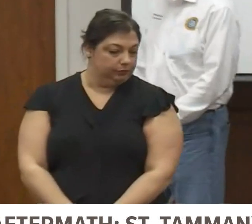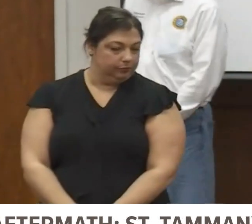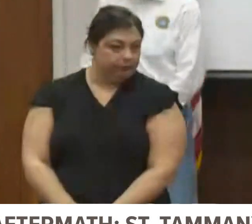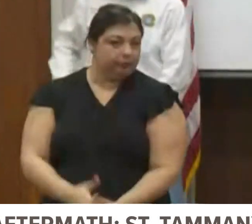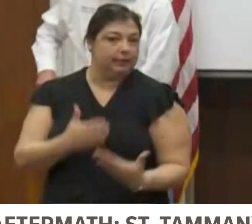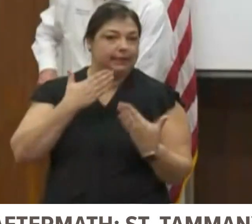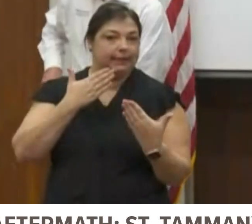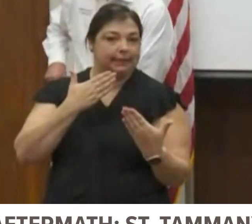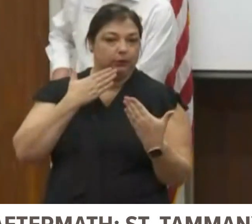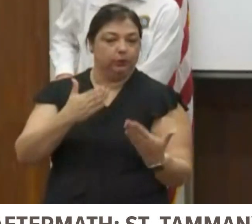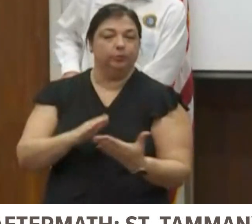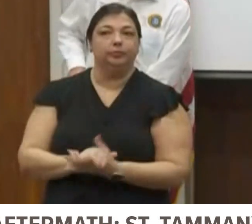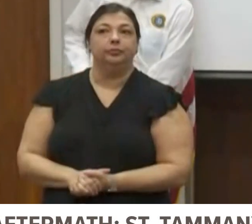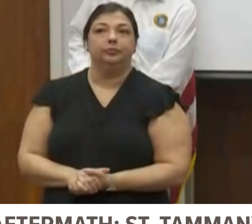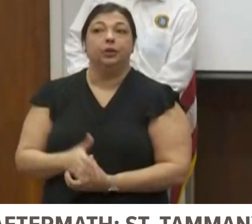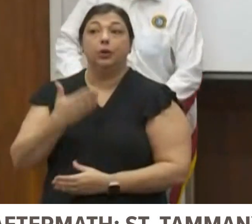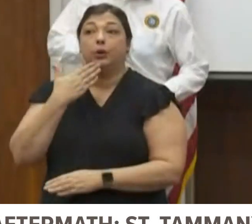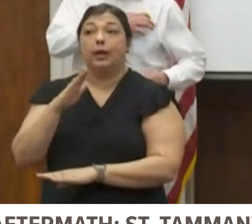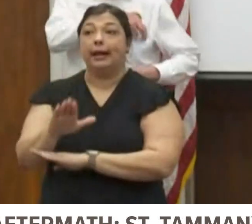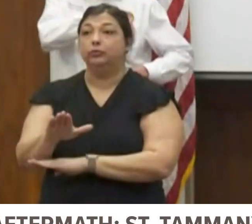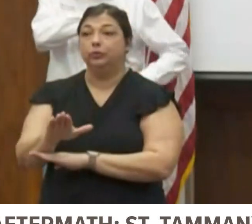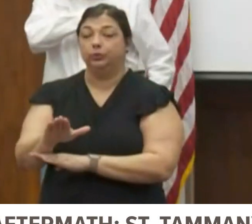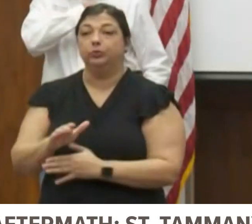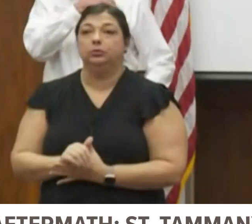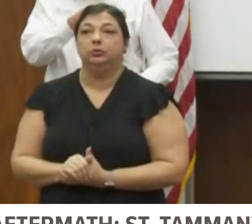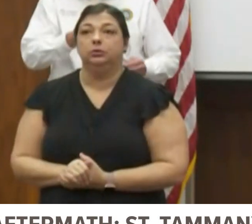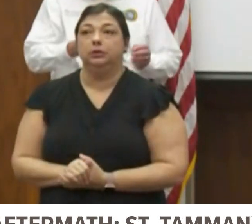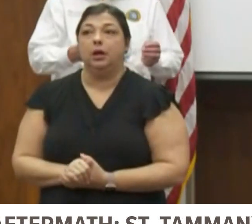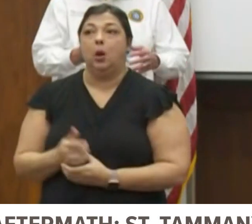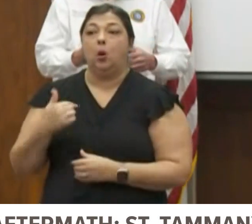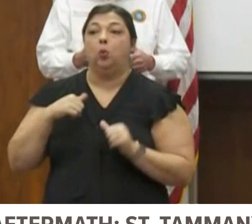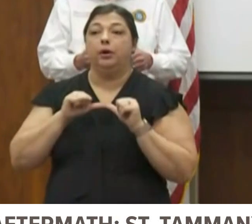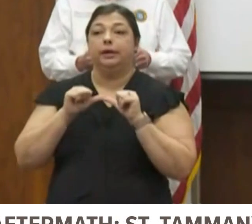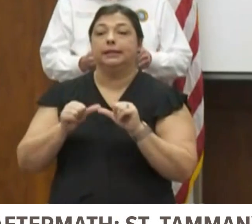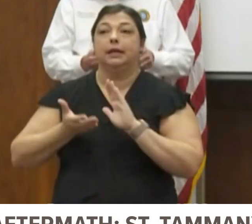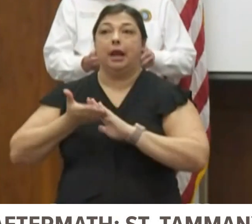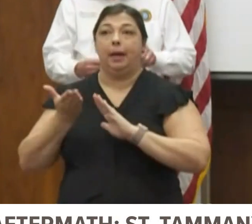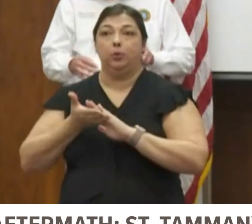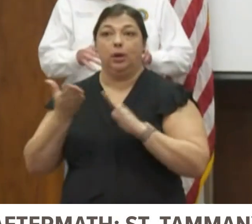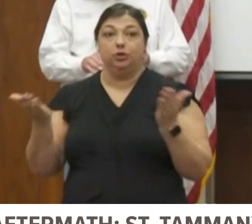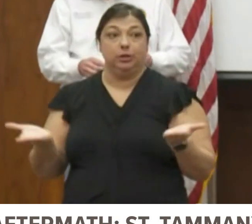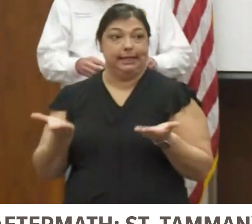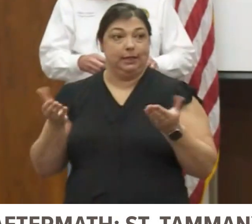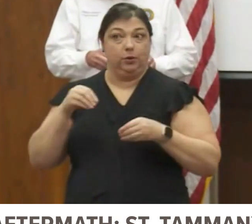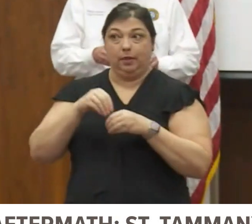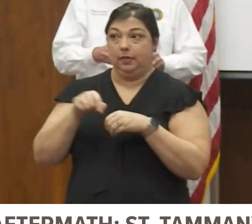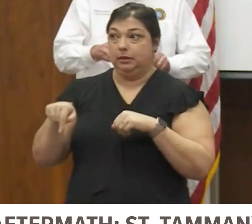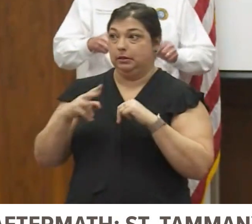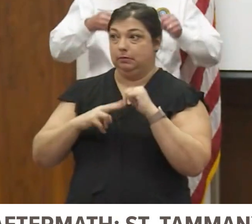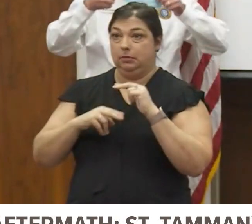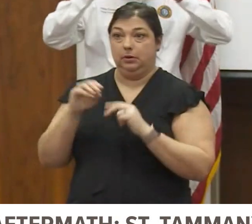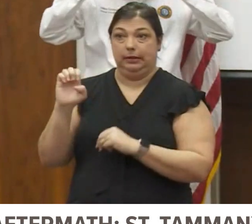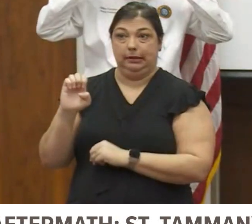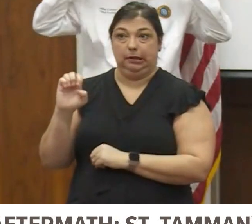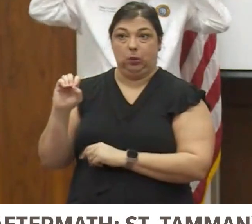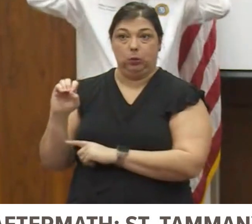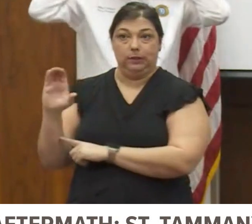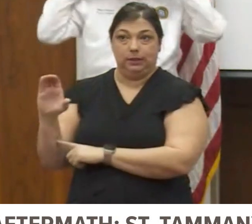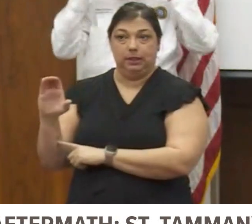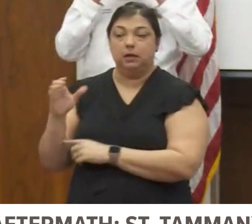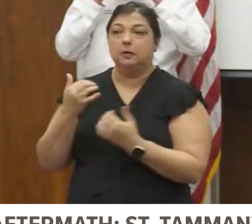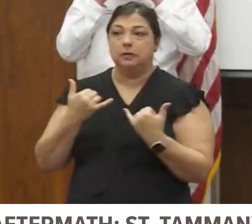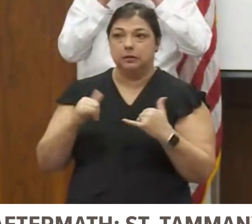Thank you, Mr. President. Good afternoon. We'll continue in operations here right here in this emergency operations center.